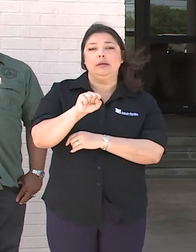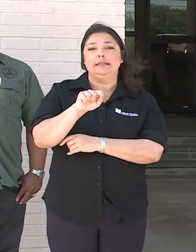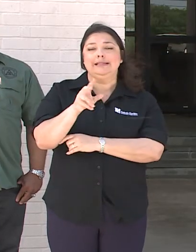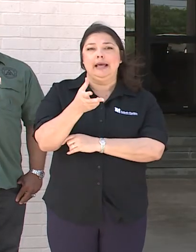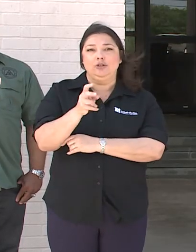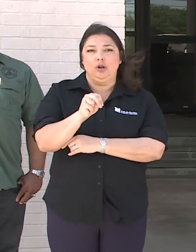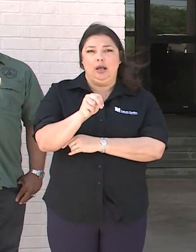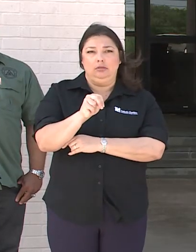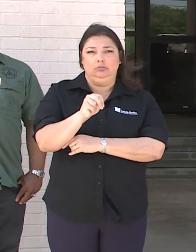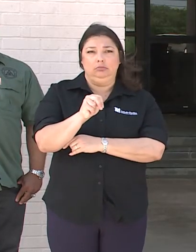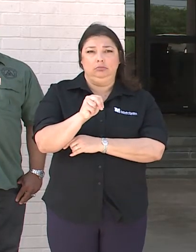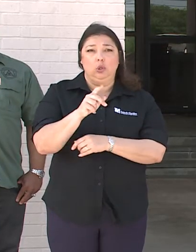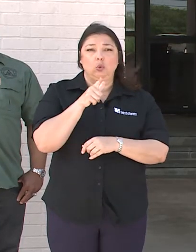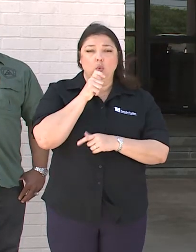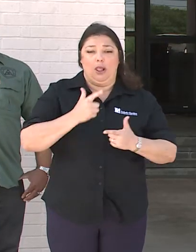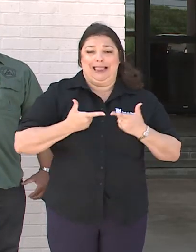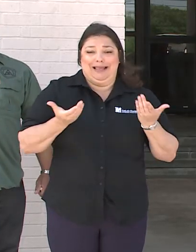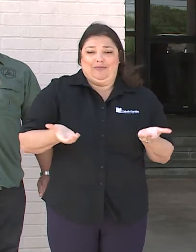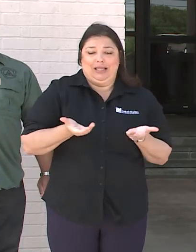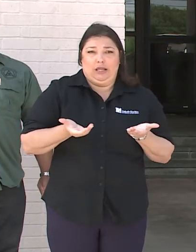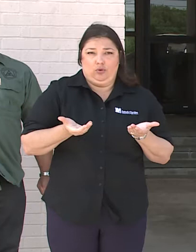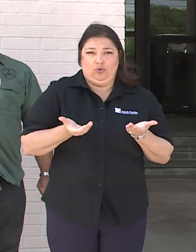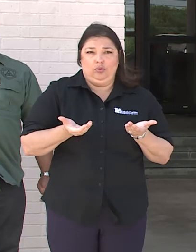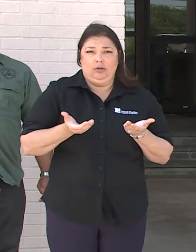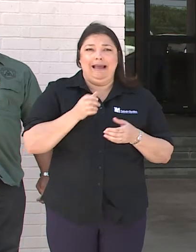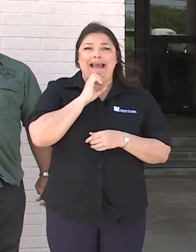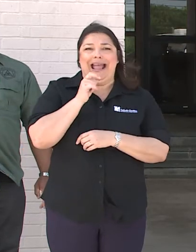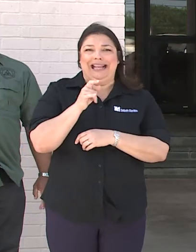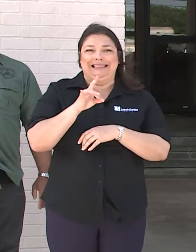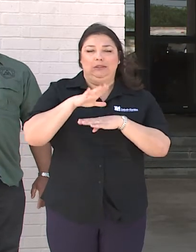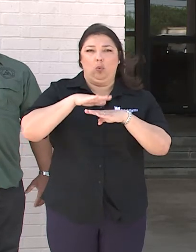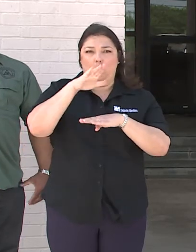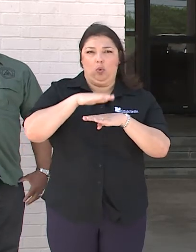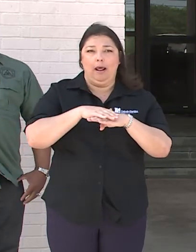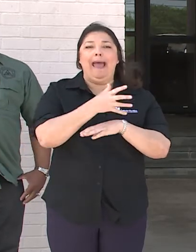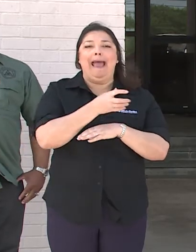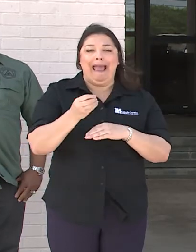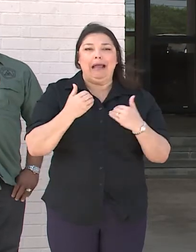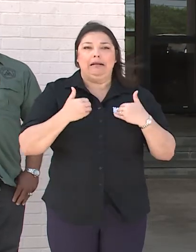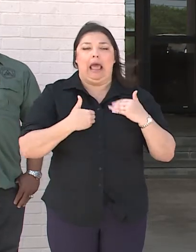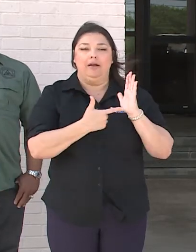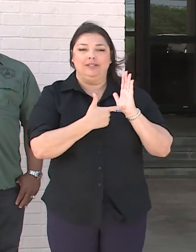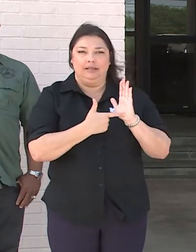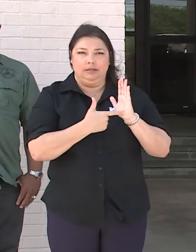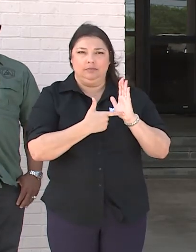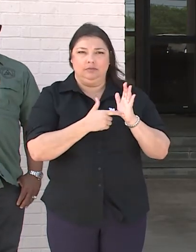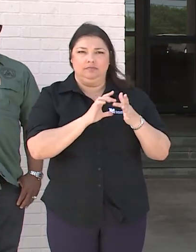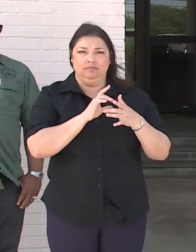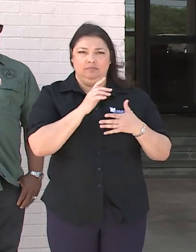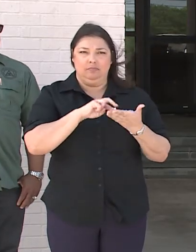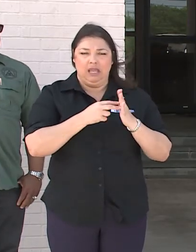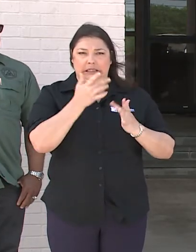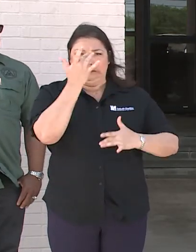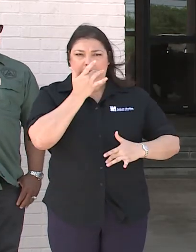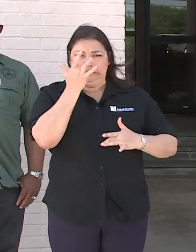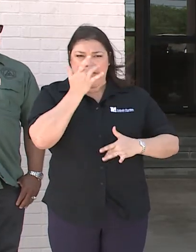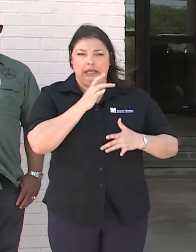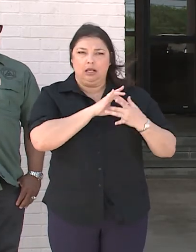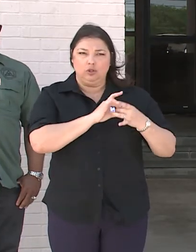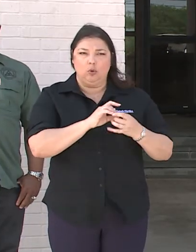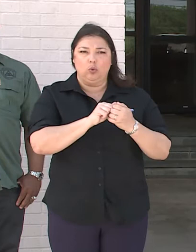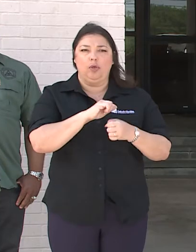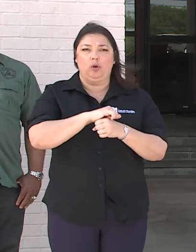John the Baptist Parish residents who are 18 years and older and are experiencing symptoms associated with COVID-19.